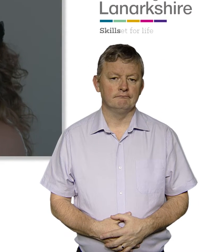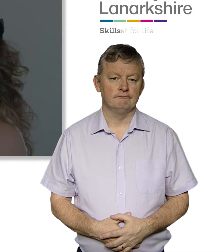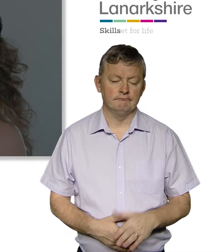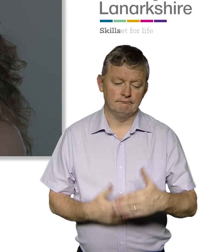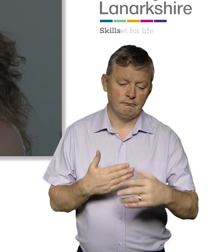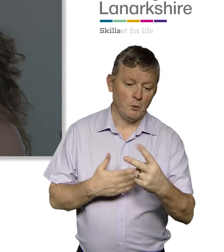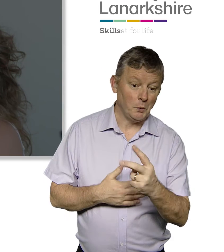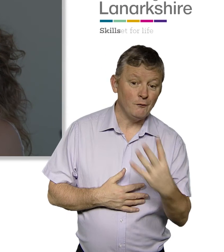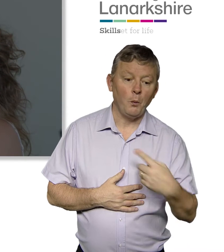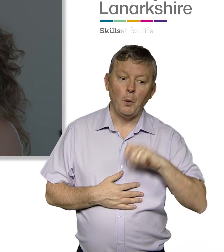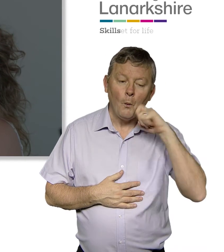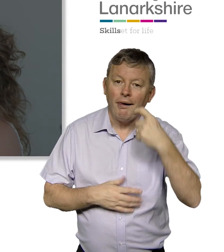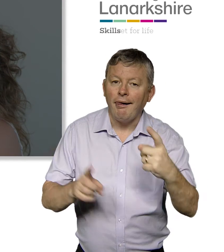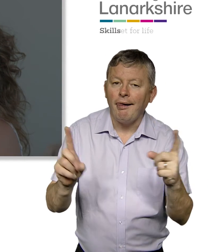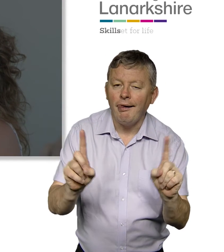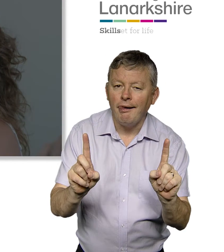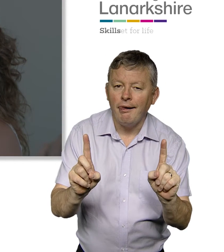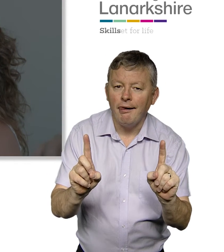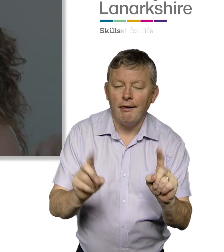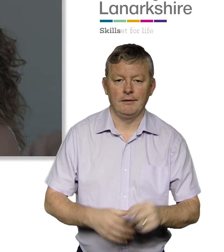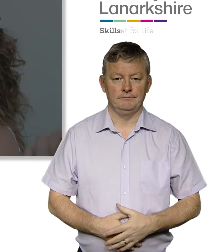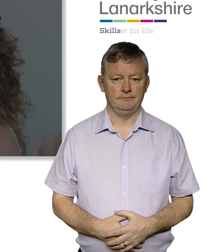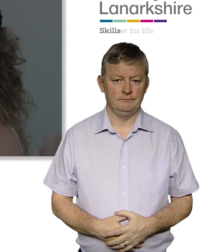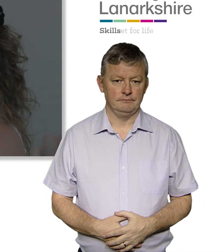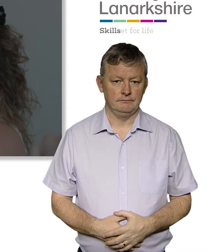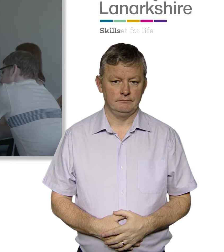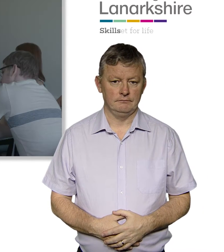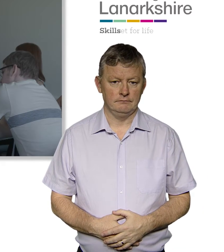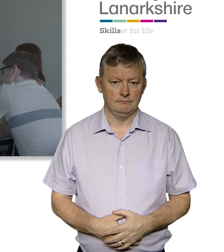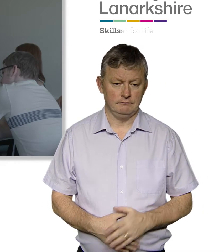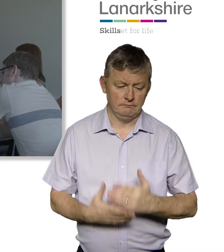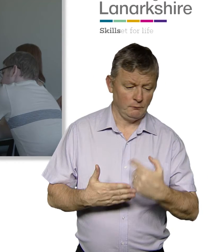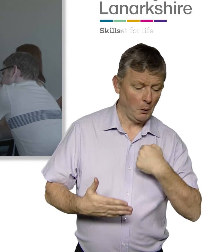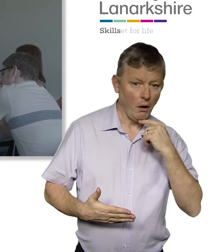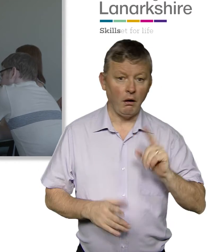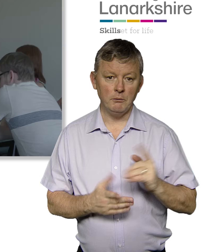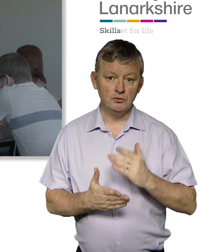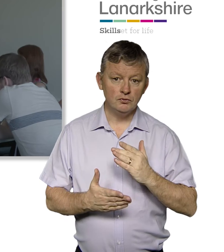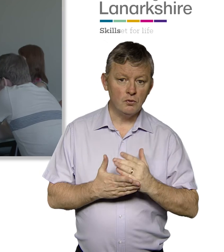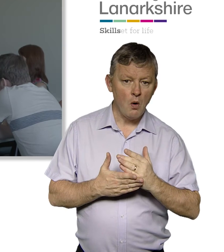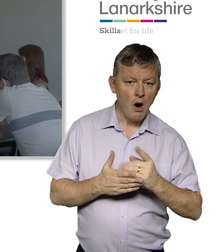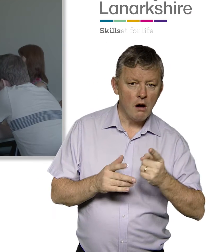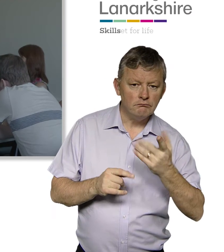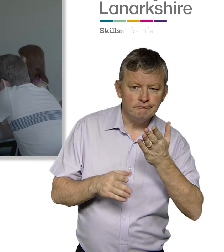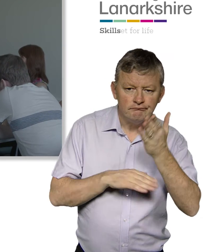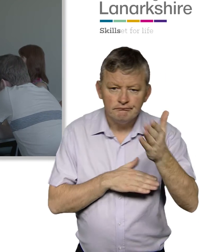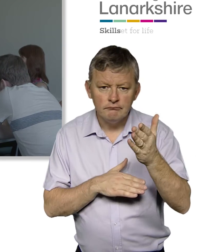By 2024, we will Take action to ensure that the extracurricular or